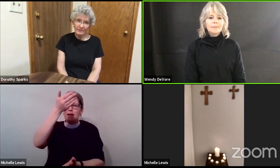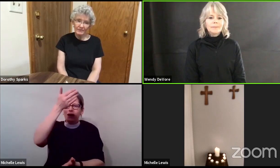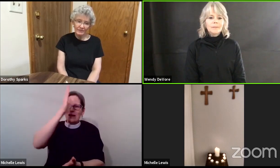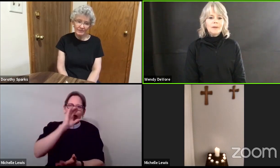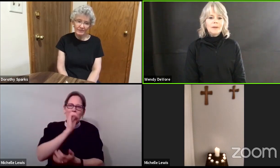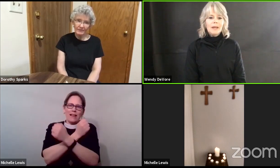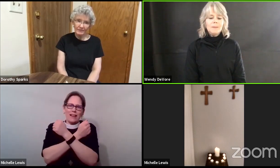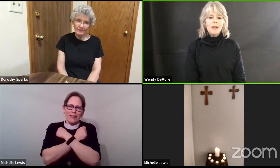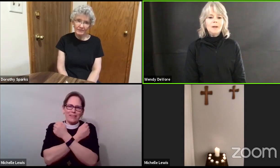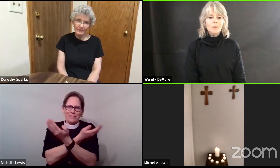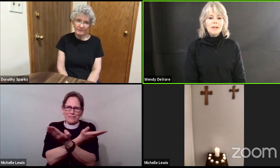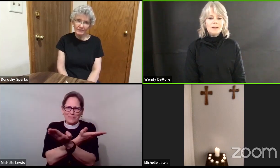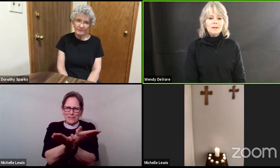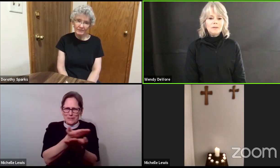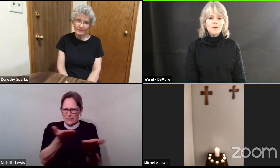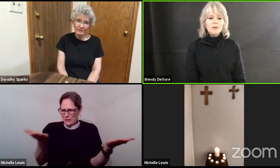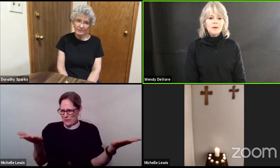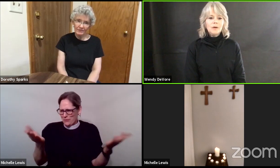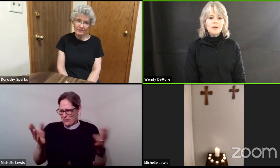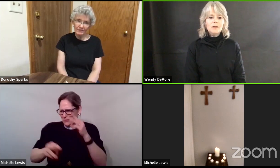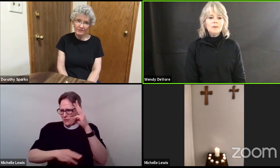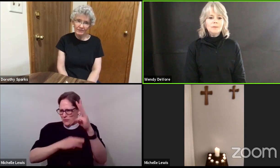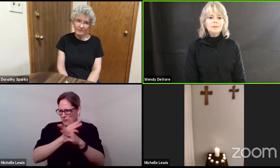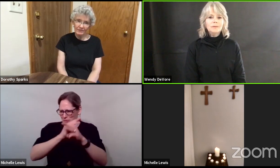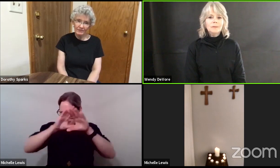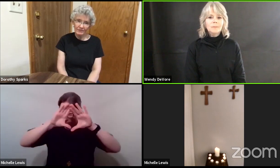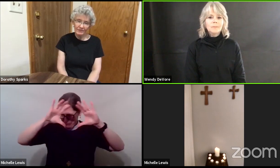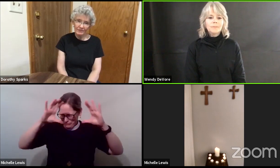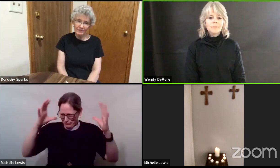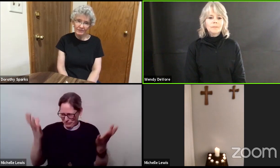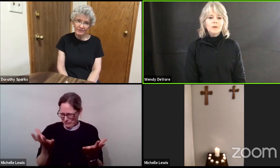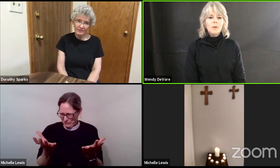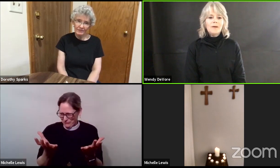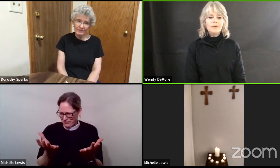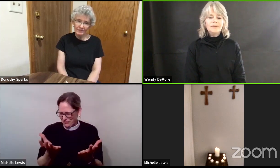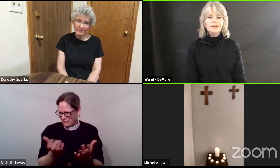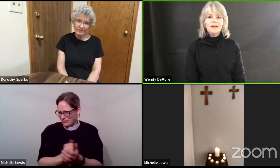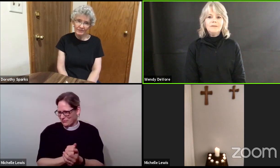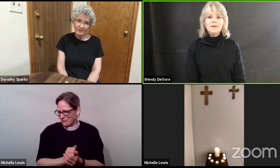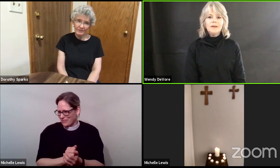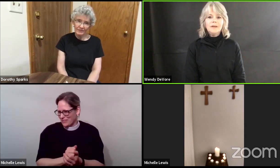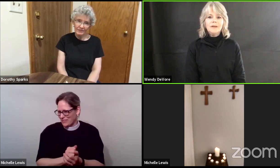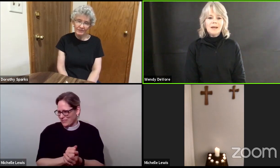and bear witness to the good news you have received this day.